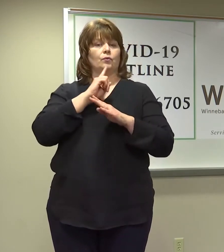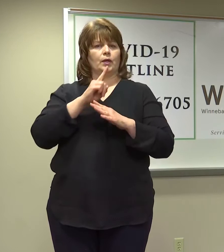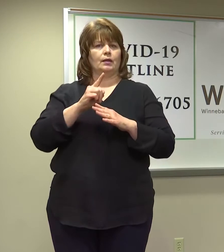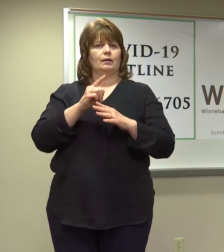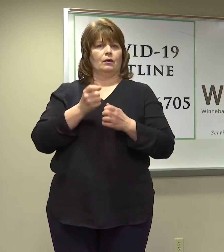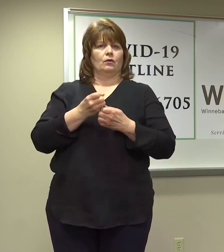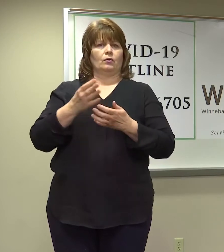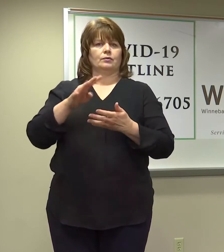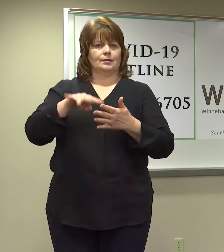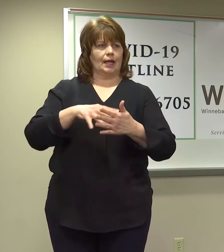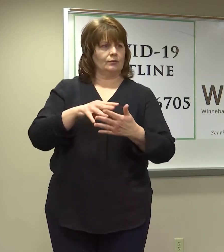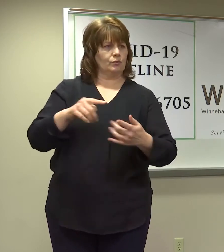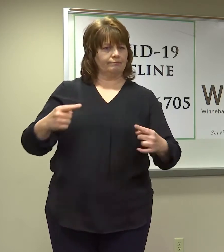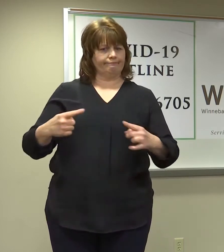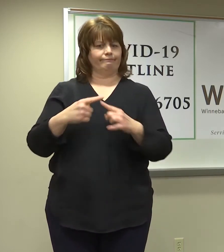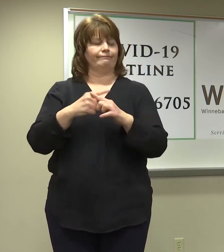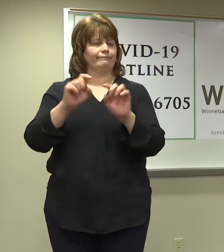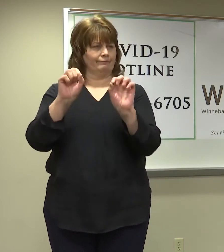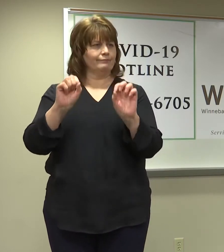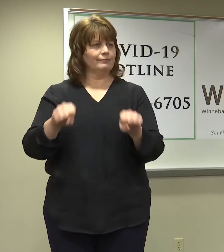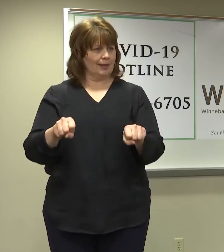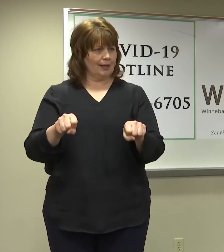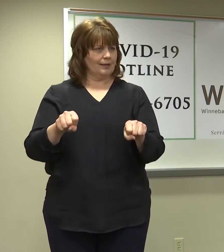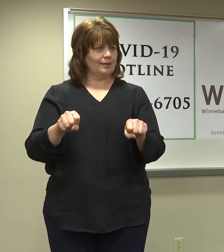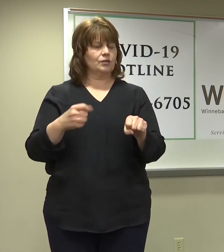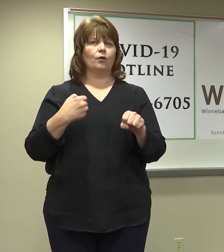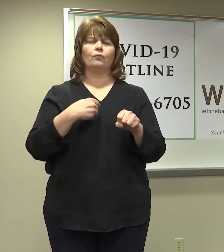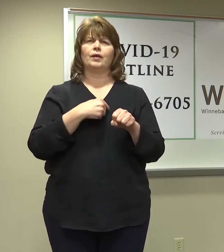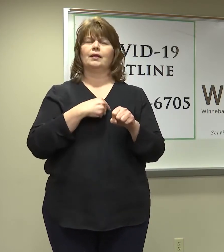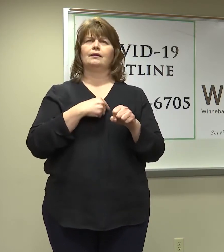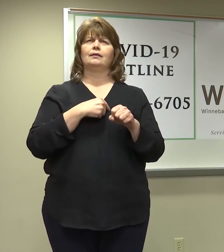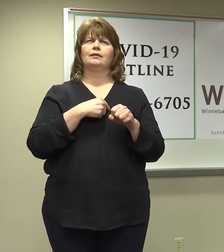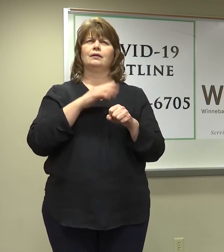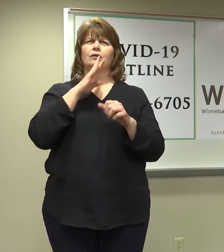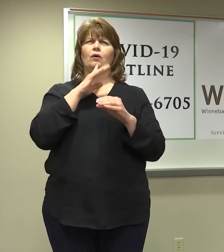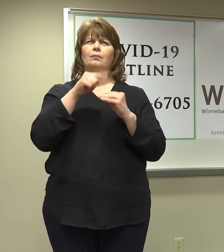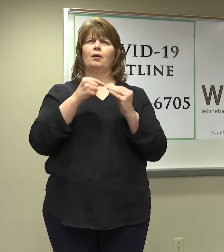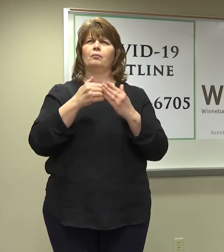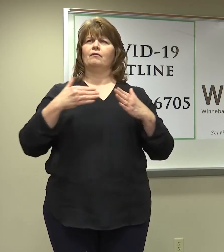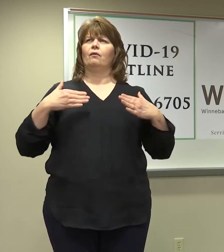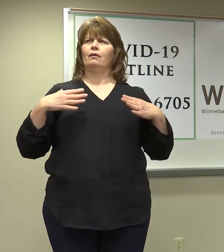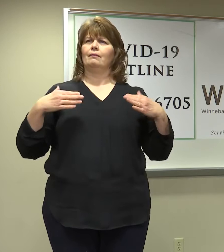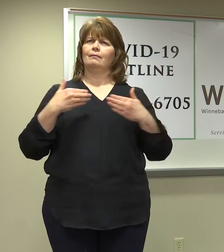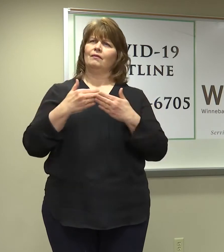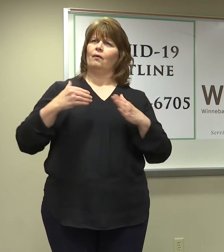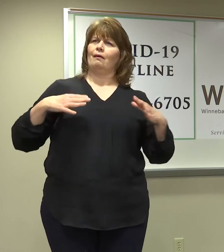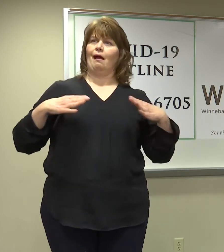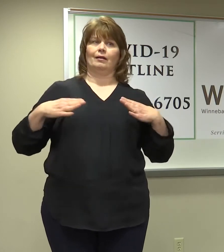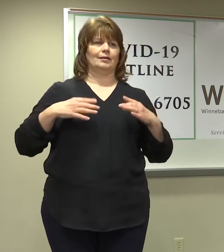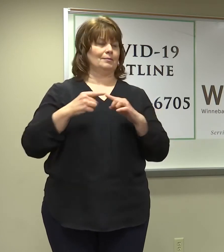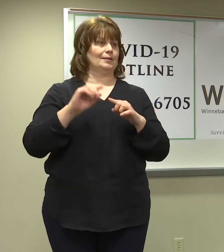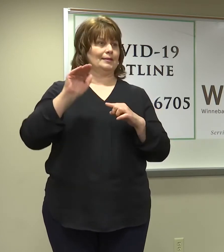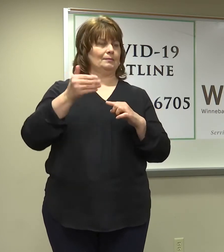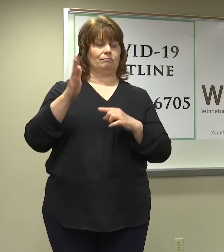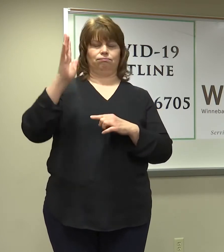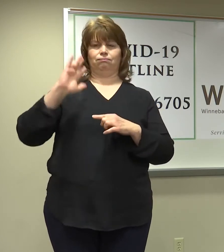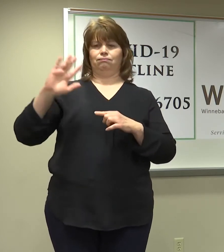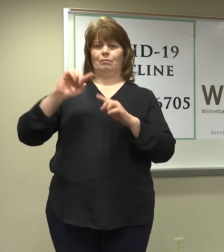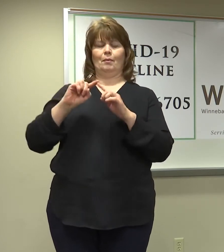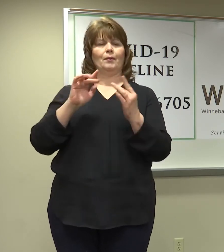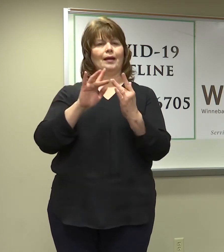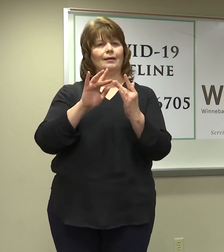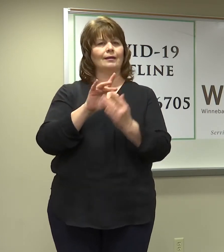We are reaching out, as we talked about, it seems like right before the holidays, but now it seems like a year ago almost. But we reached out to the